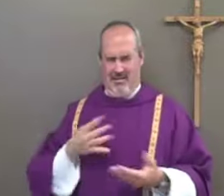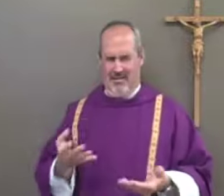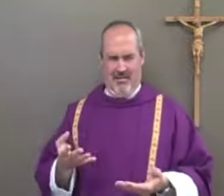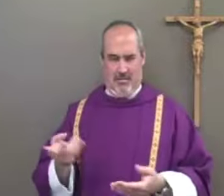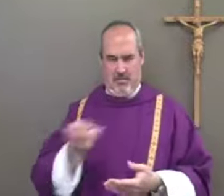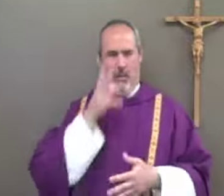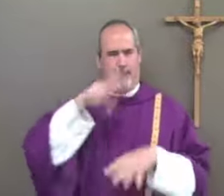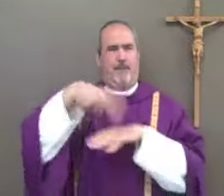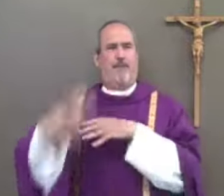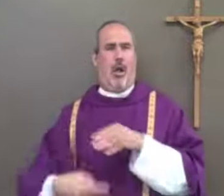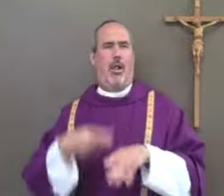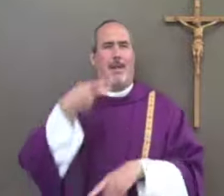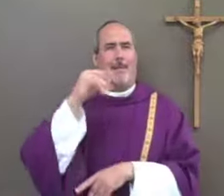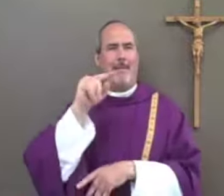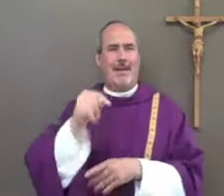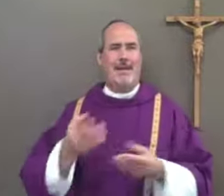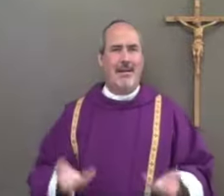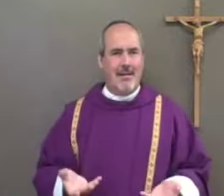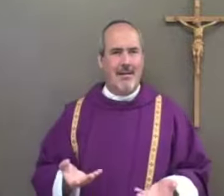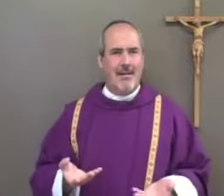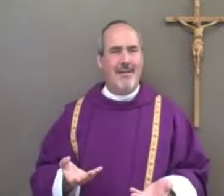another blind man for they would fall into a pit.